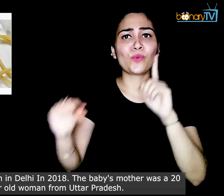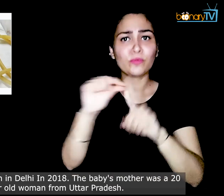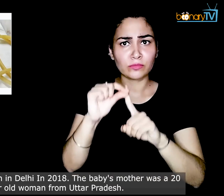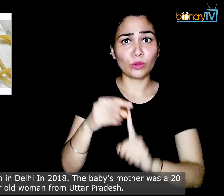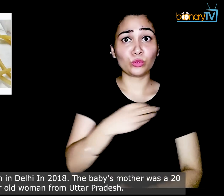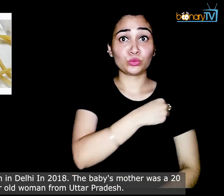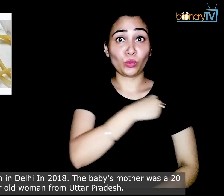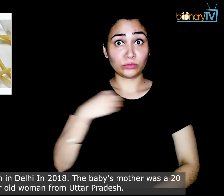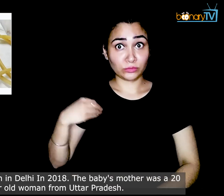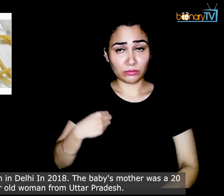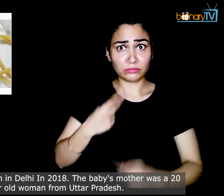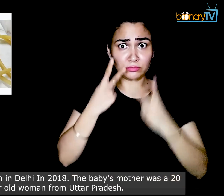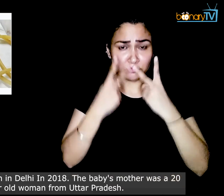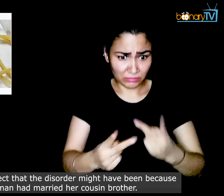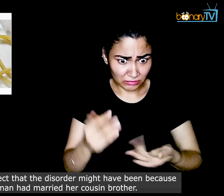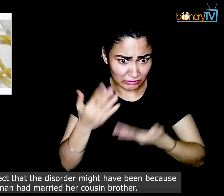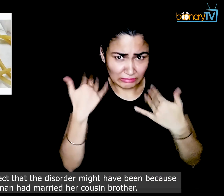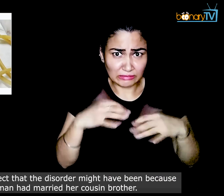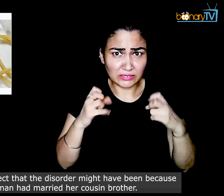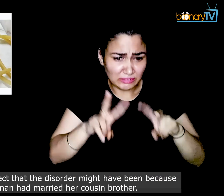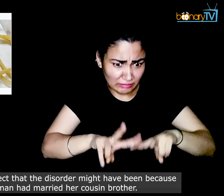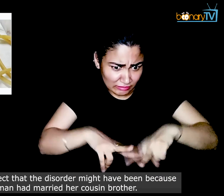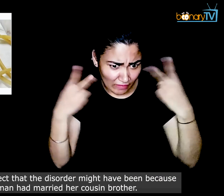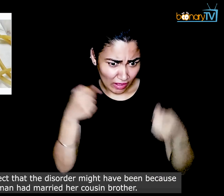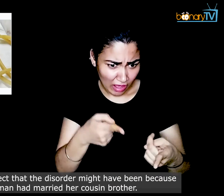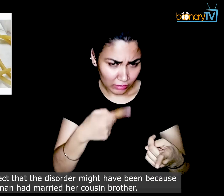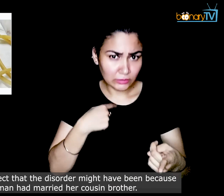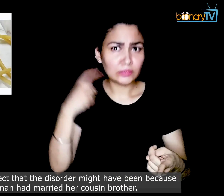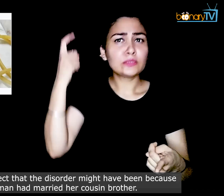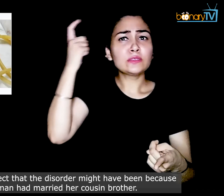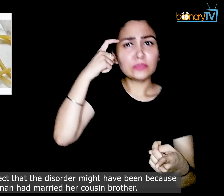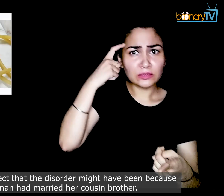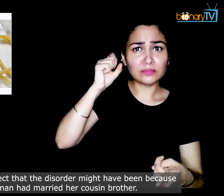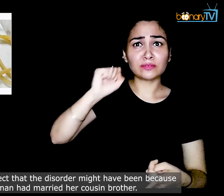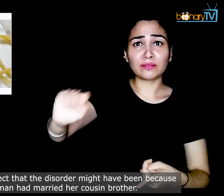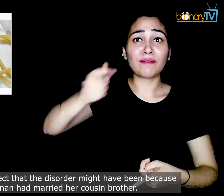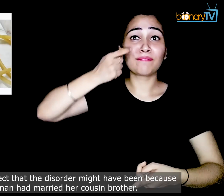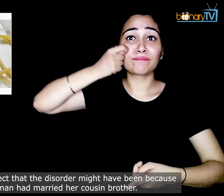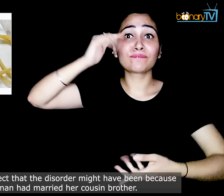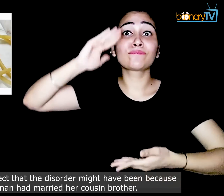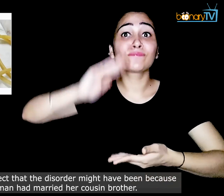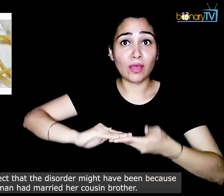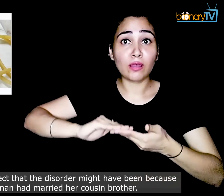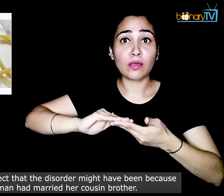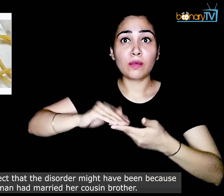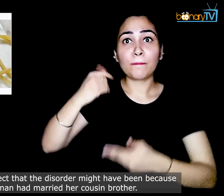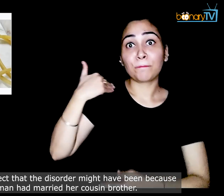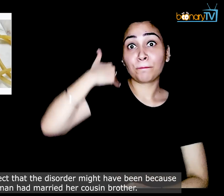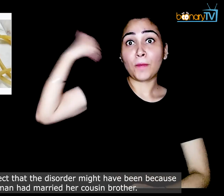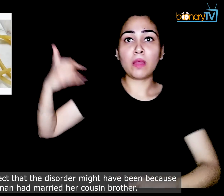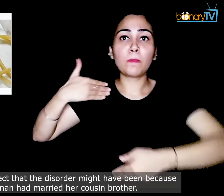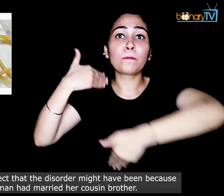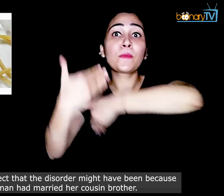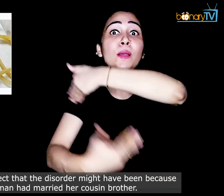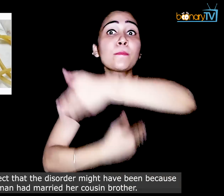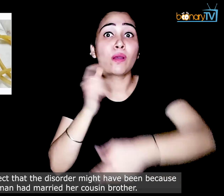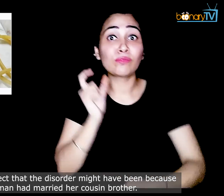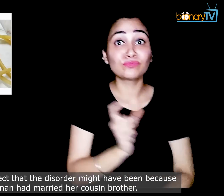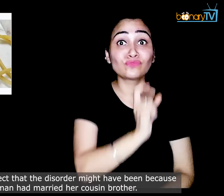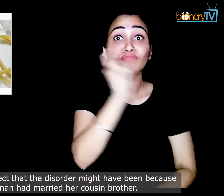Uttar Pradesh. The doctors suspect that the disorder might have been because the woman had married her